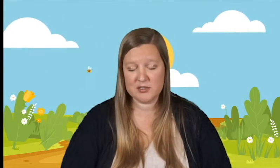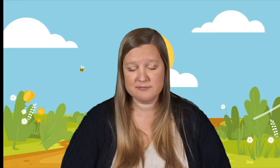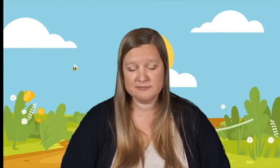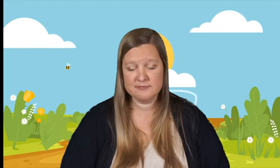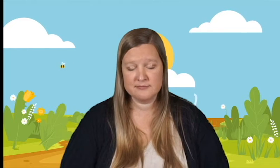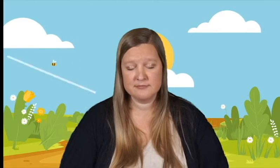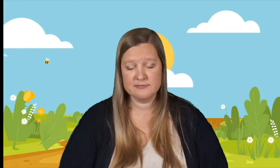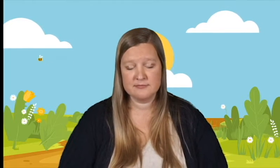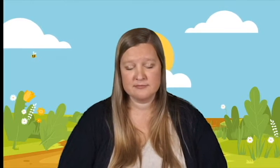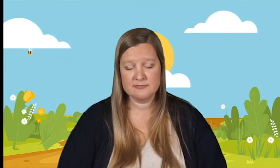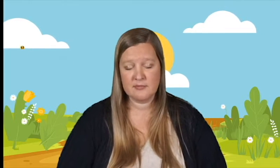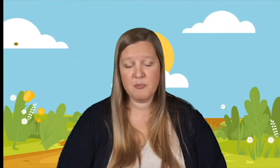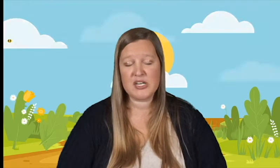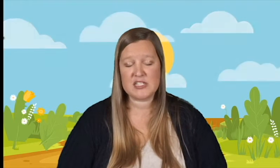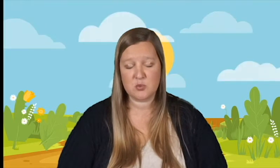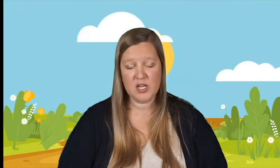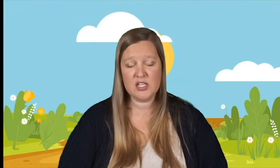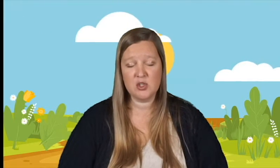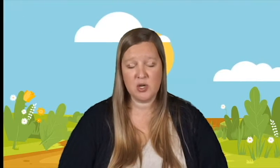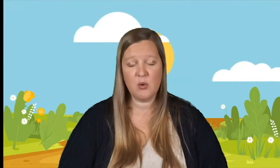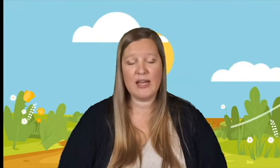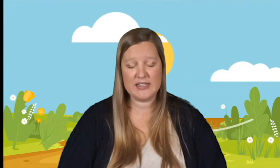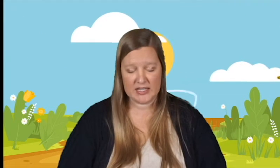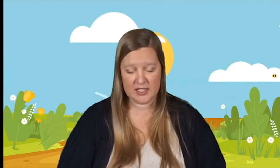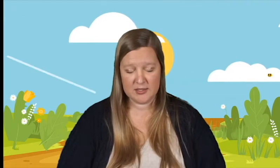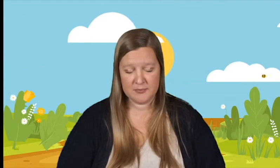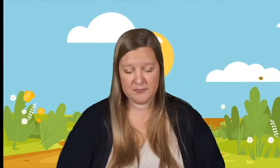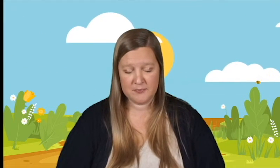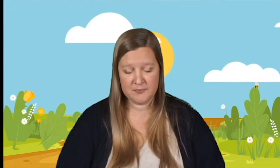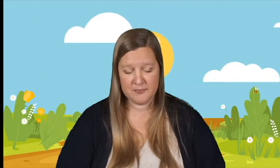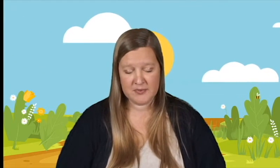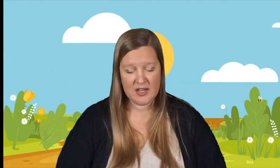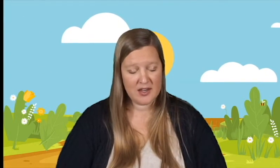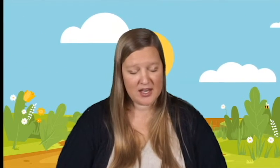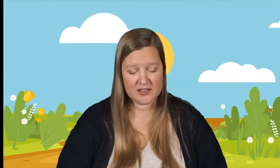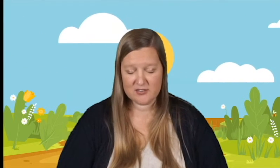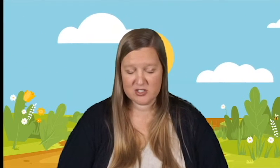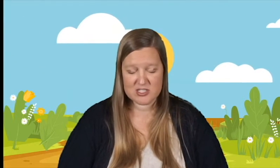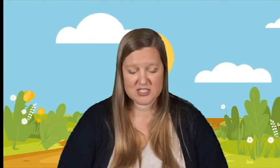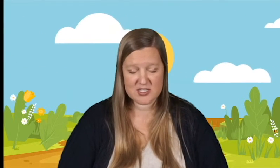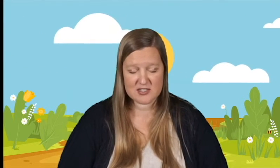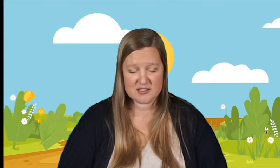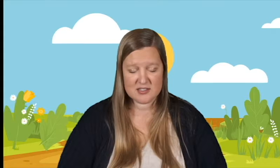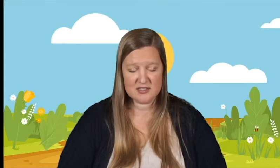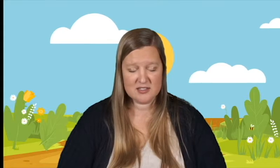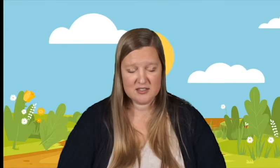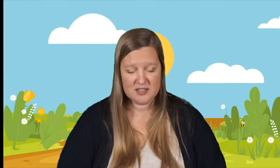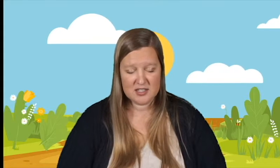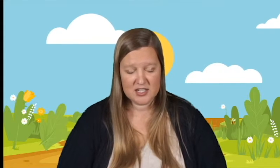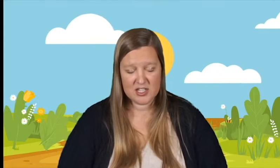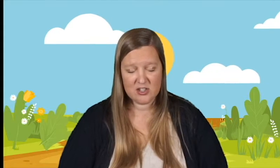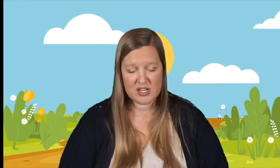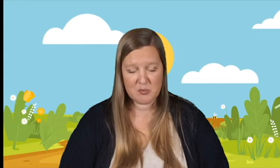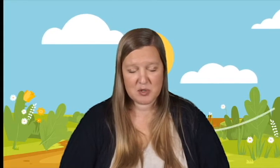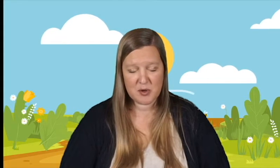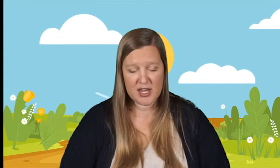but it's what you know I need. I love you, Jesus. In your name we pray.